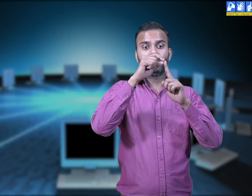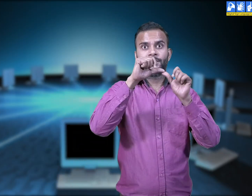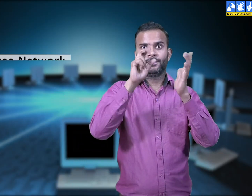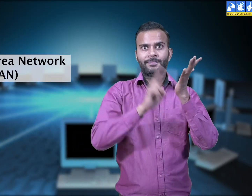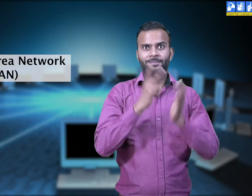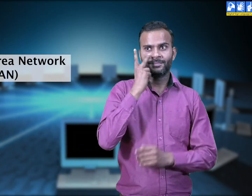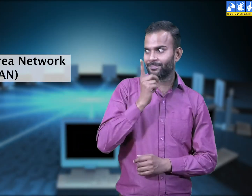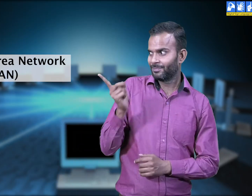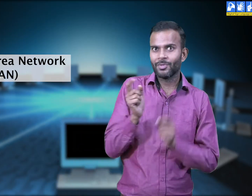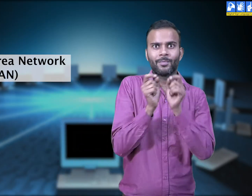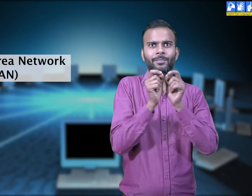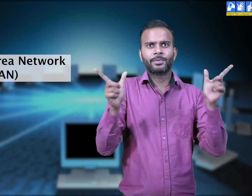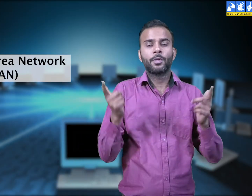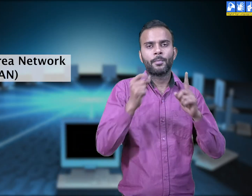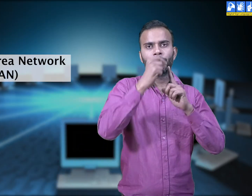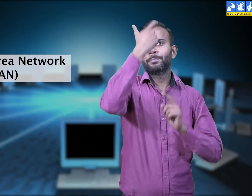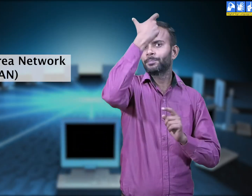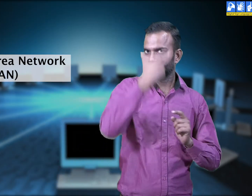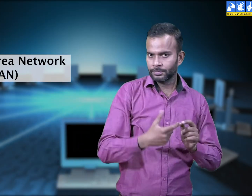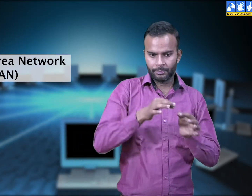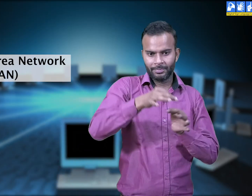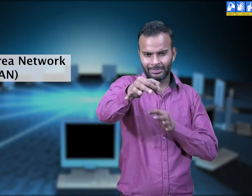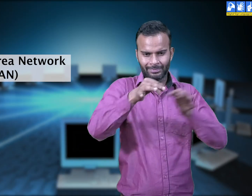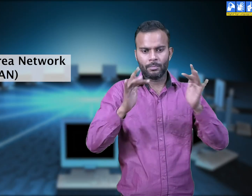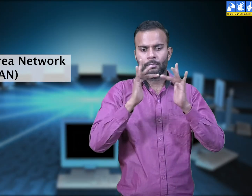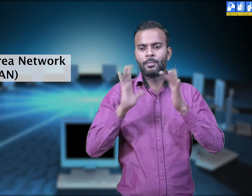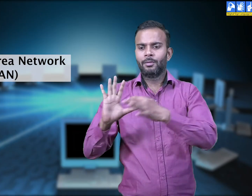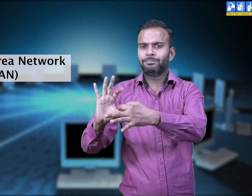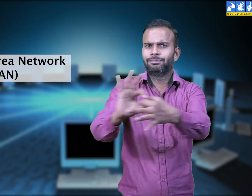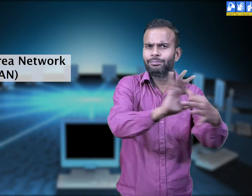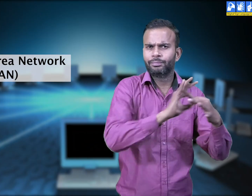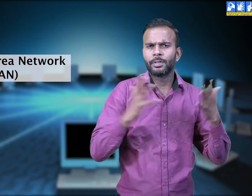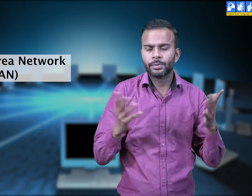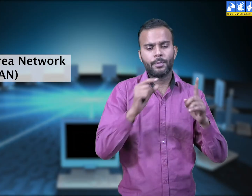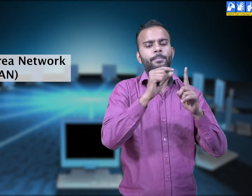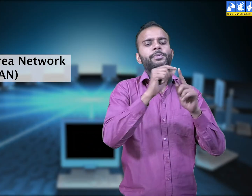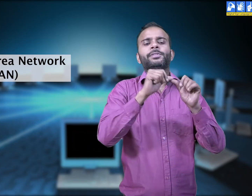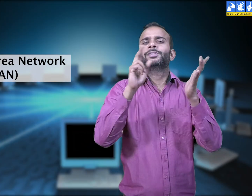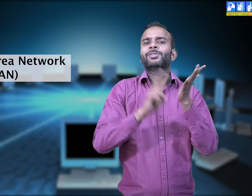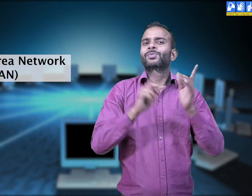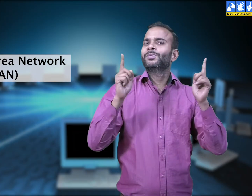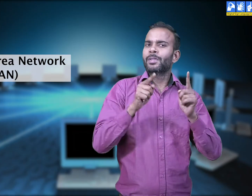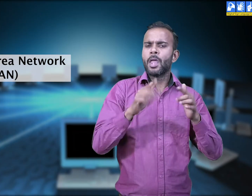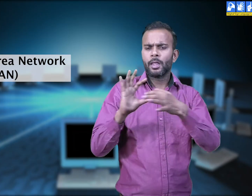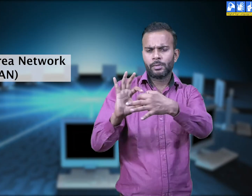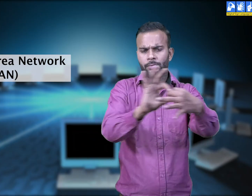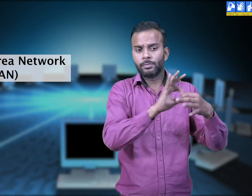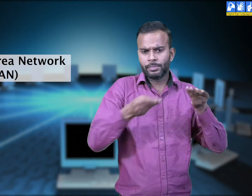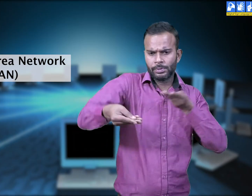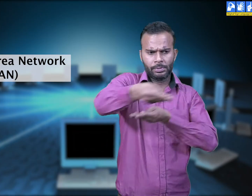Pen network which is personal area network. A personal area network